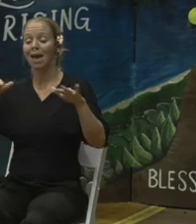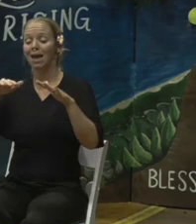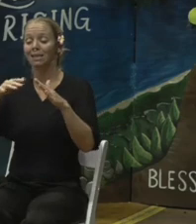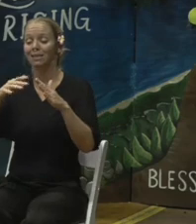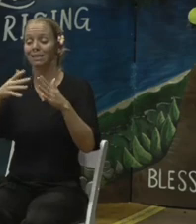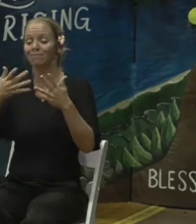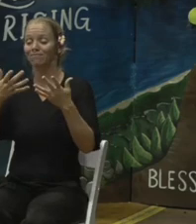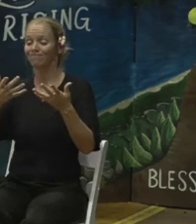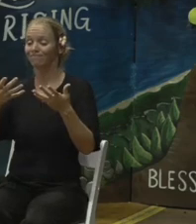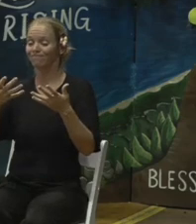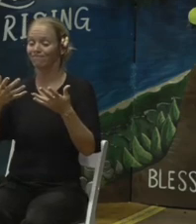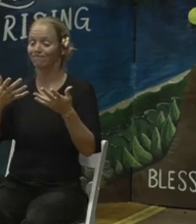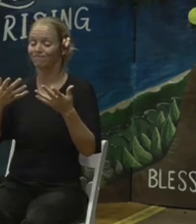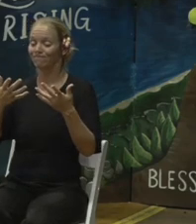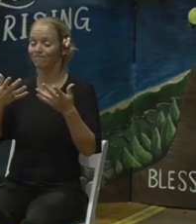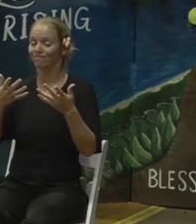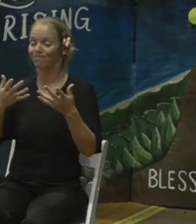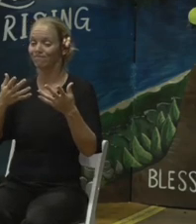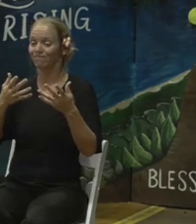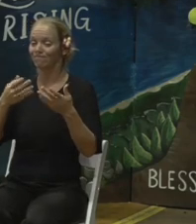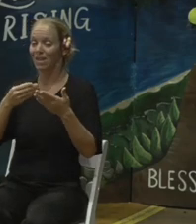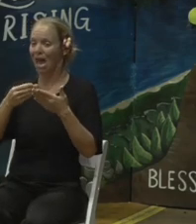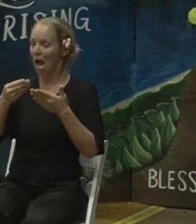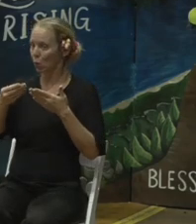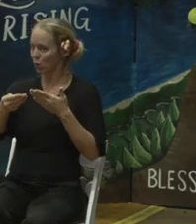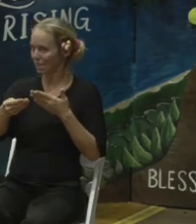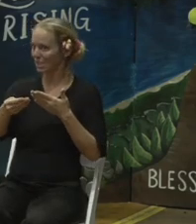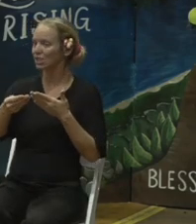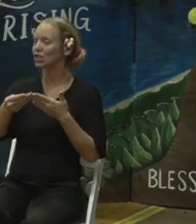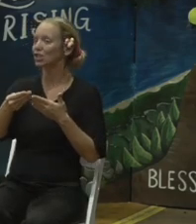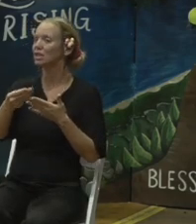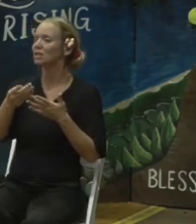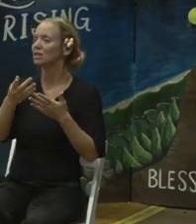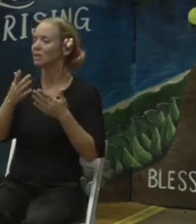approached us. Oh, I've got to hold on to this.